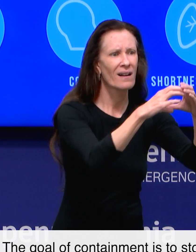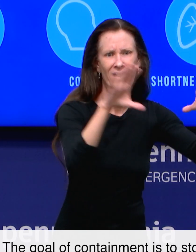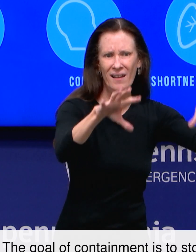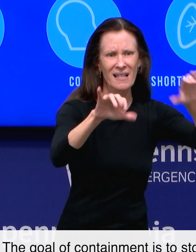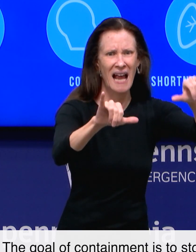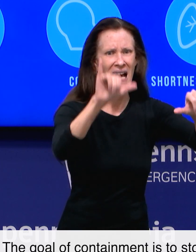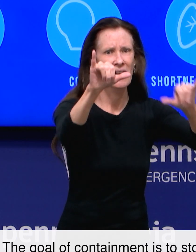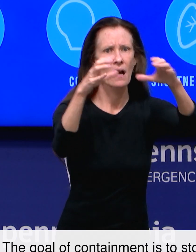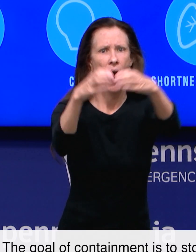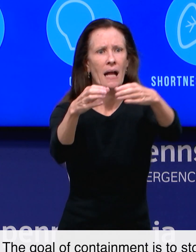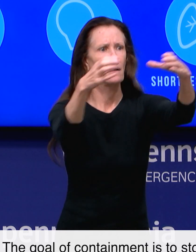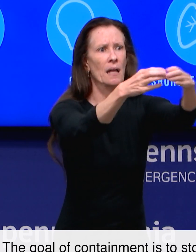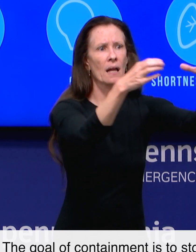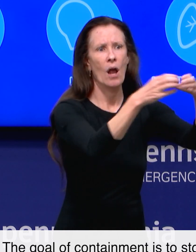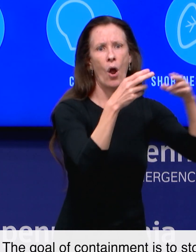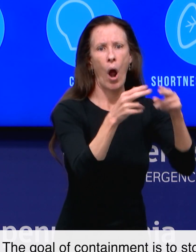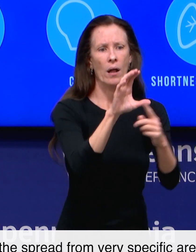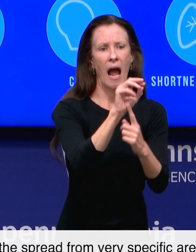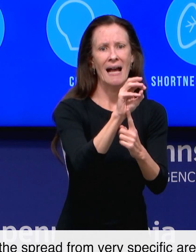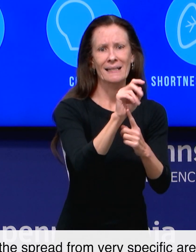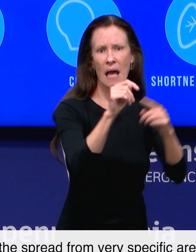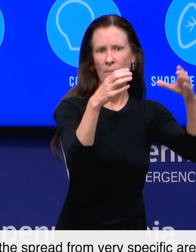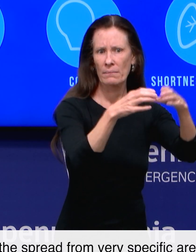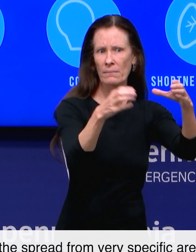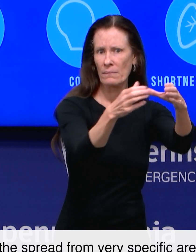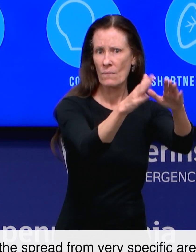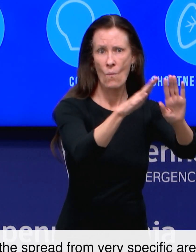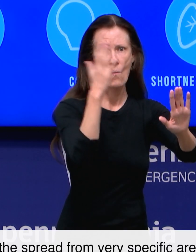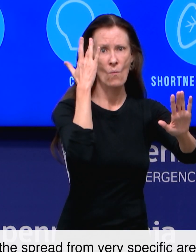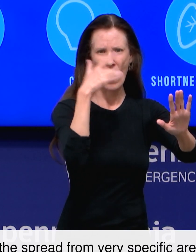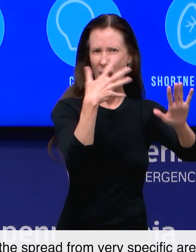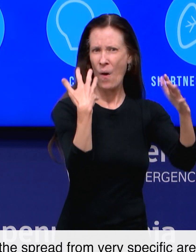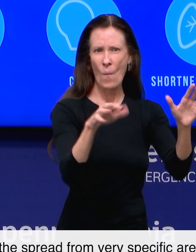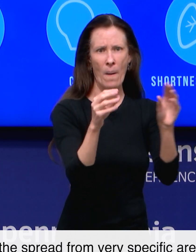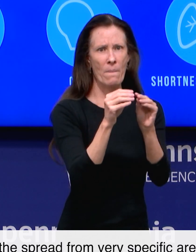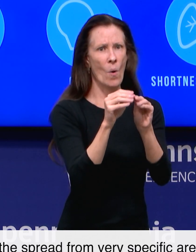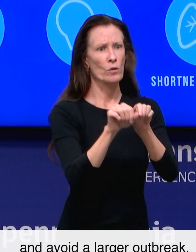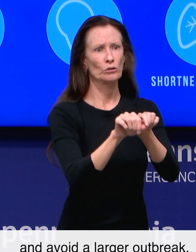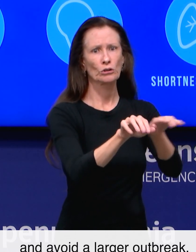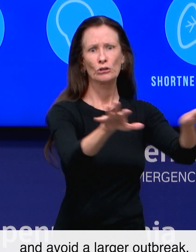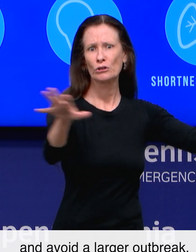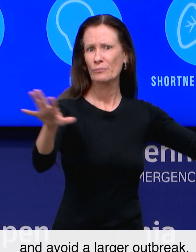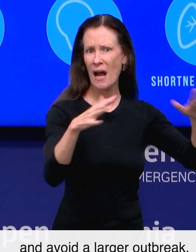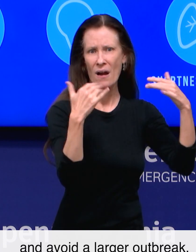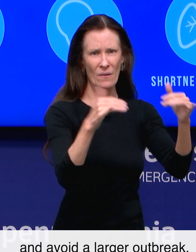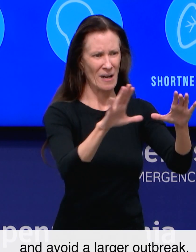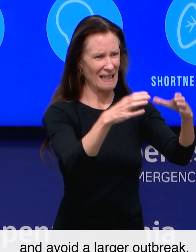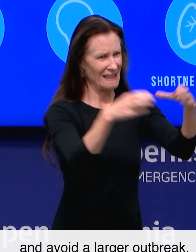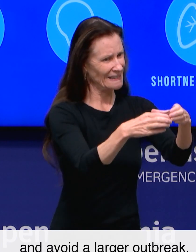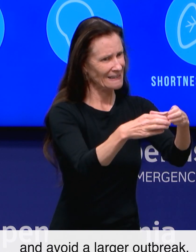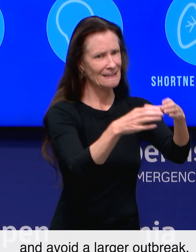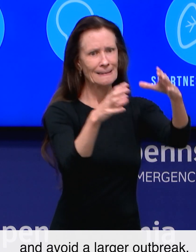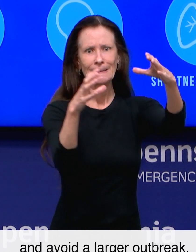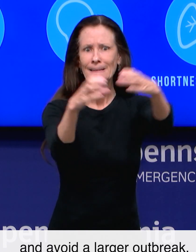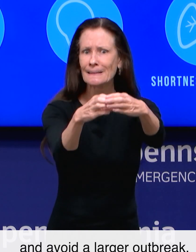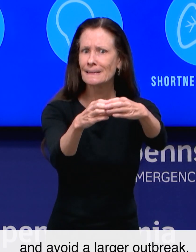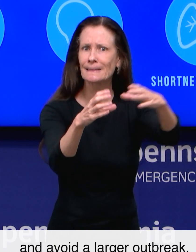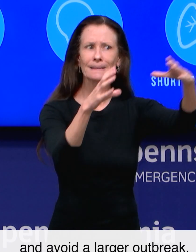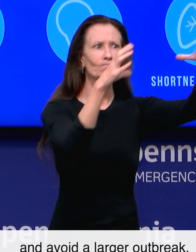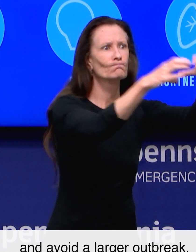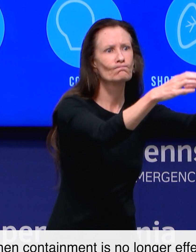The goal of containment is to stop the spread from very specific areas and avoid a larger outbreak.